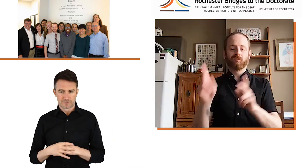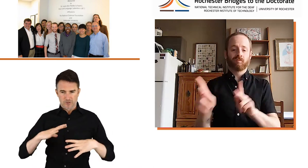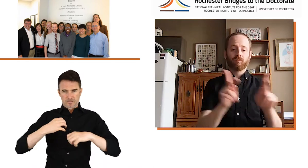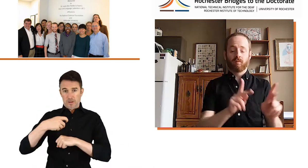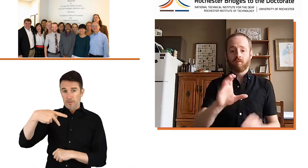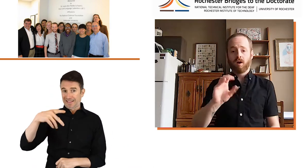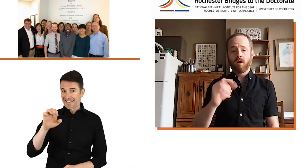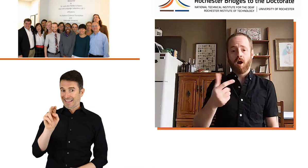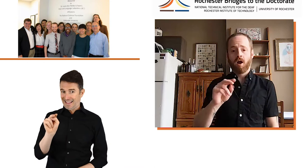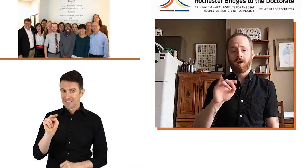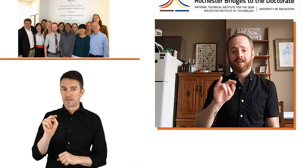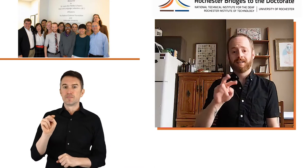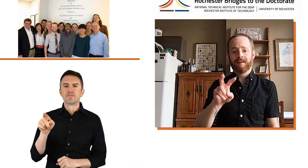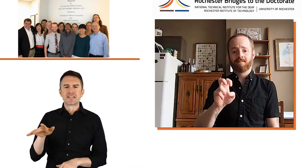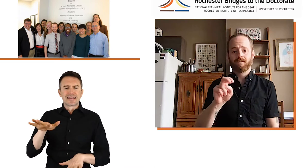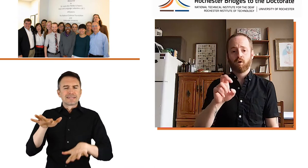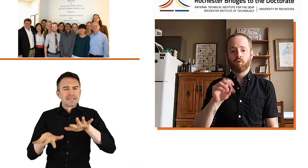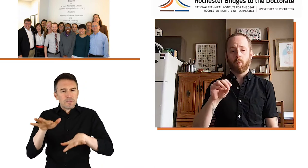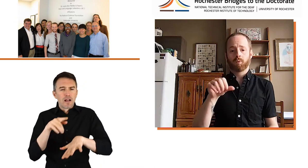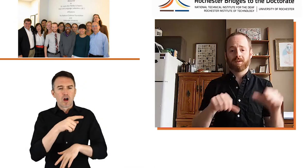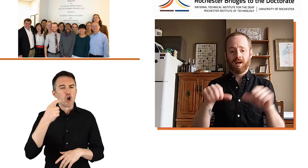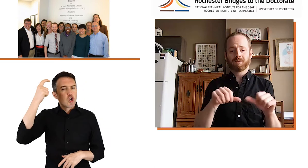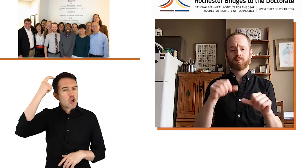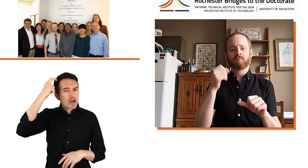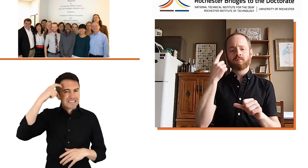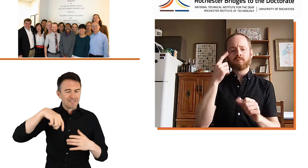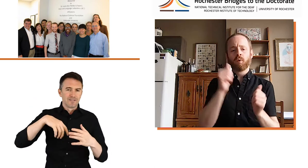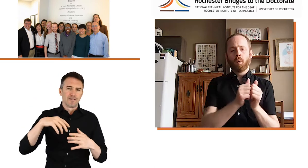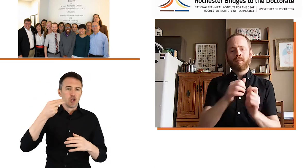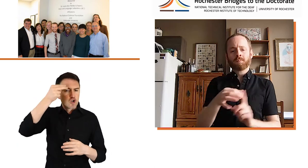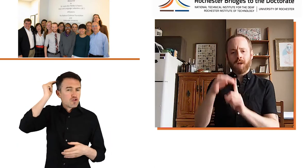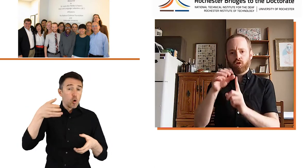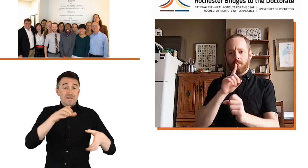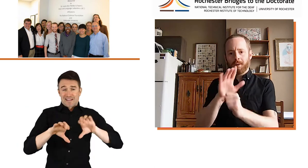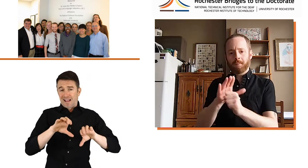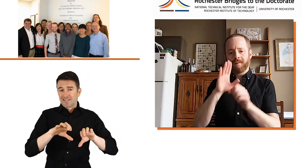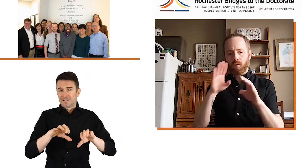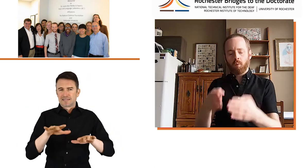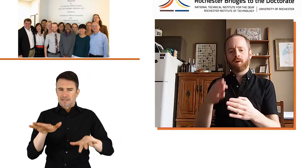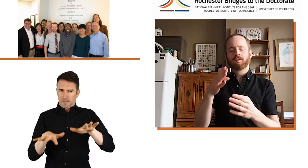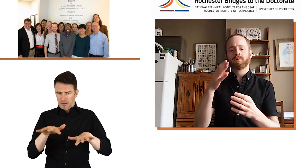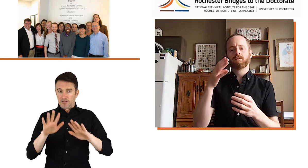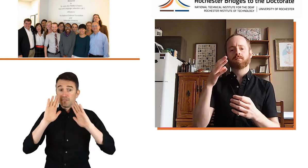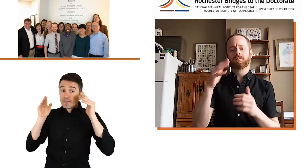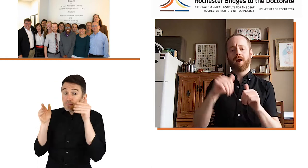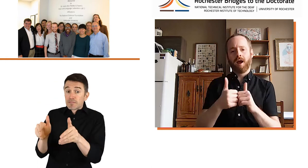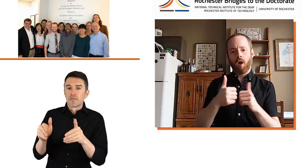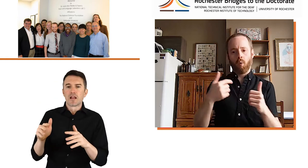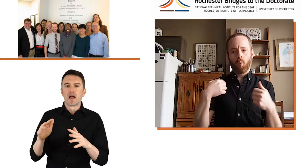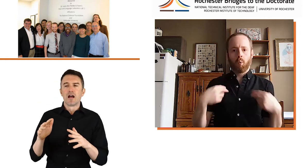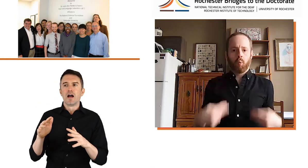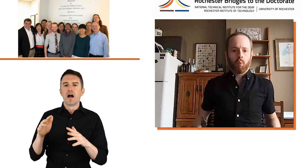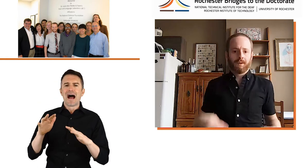And the PEN program is similar to a cognitive neurosciences degree program with a particular commitment